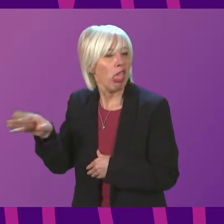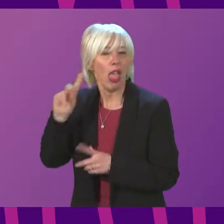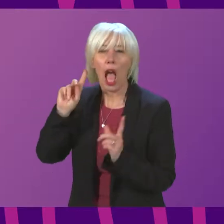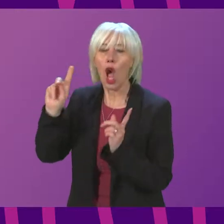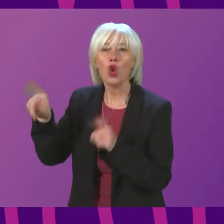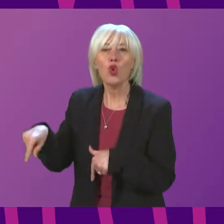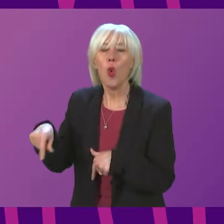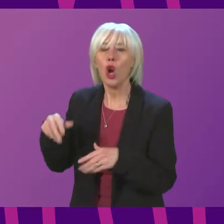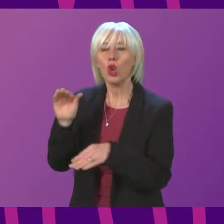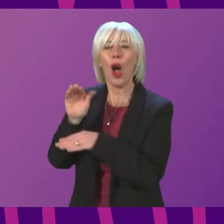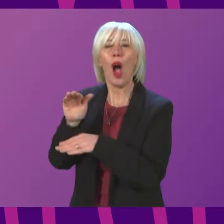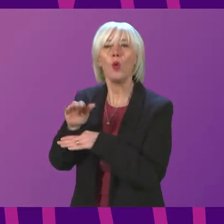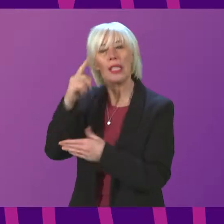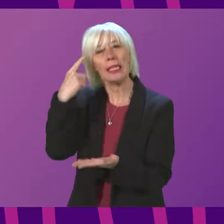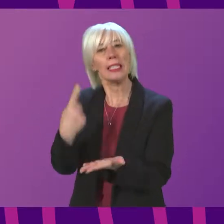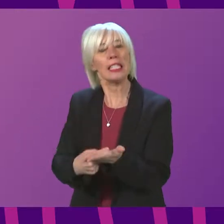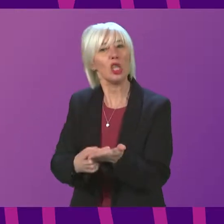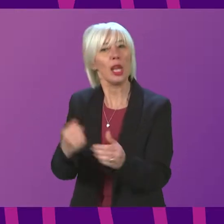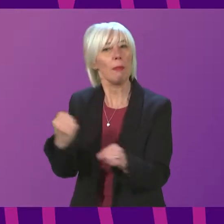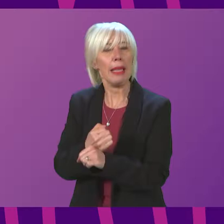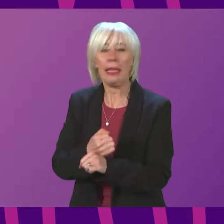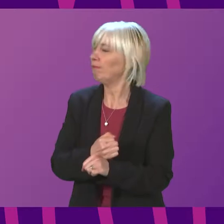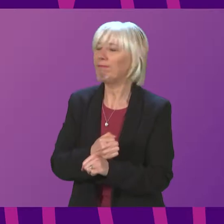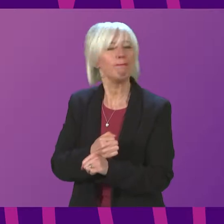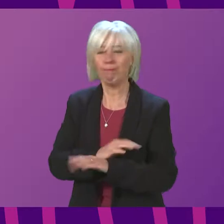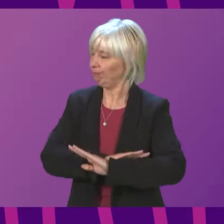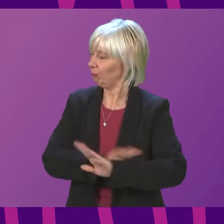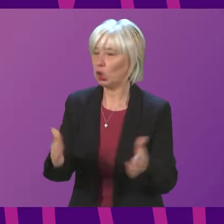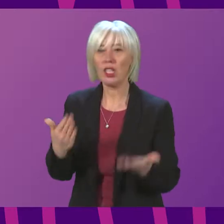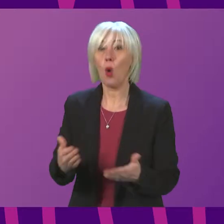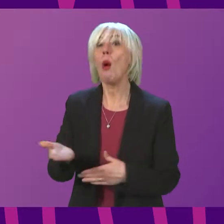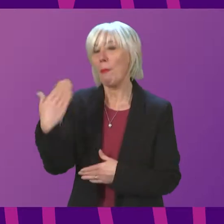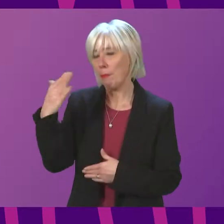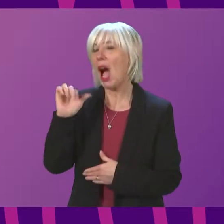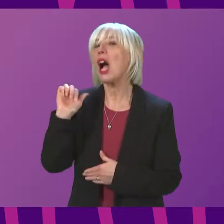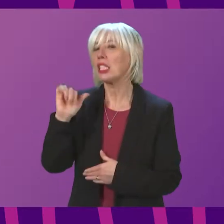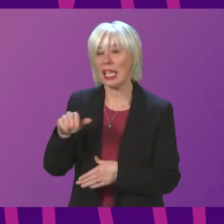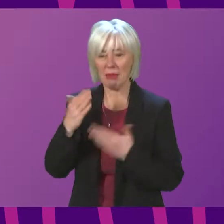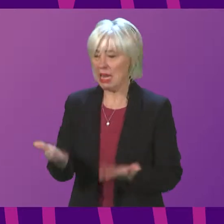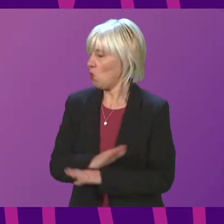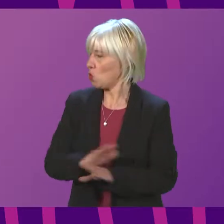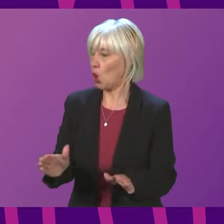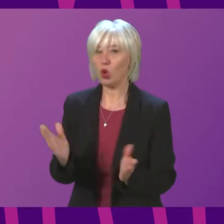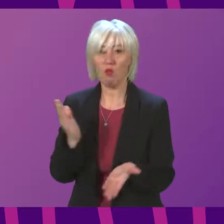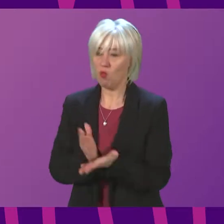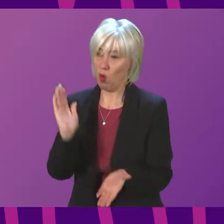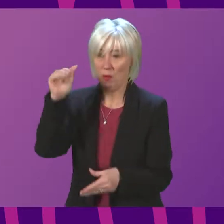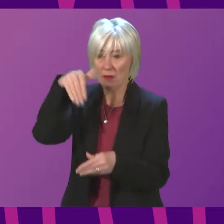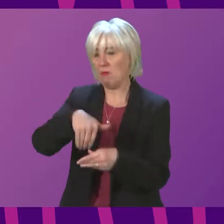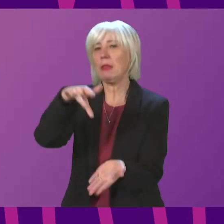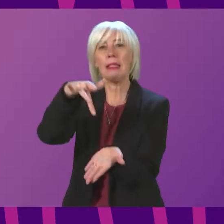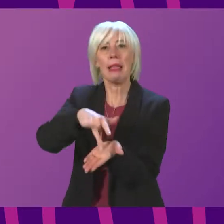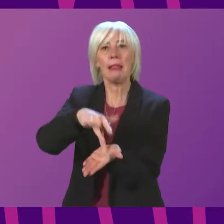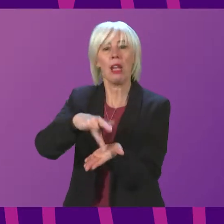of decision-making, something that was too common in the past. Instead, we will be at the centre of